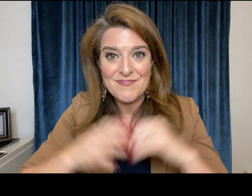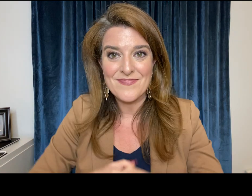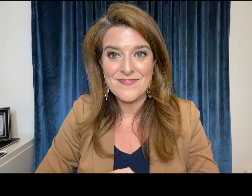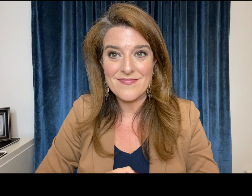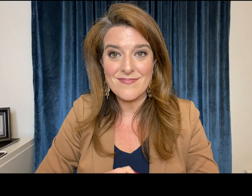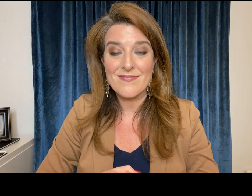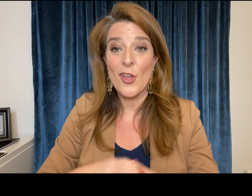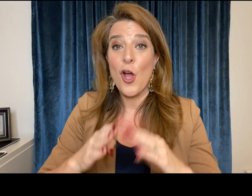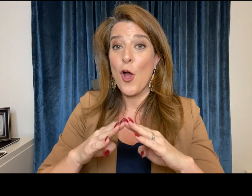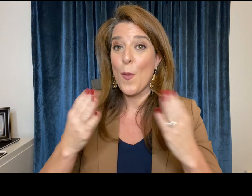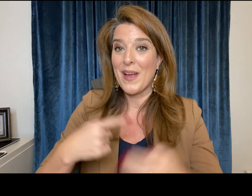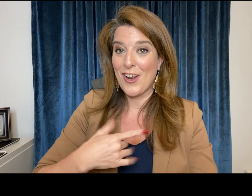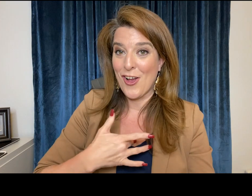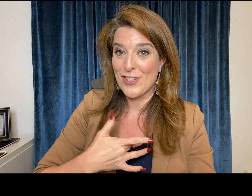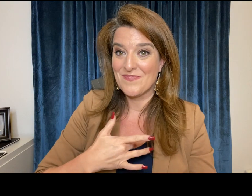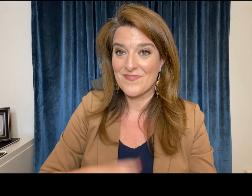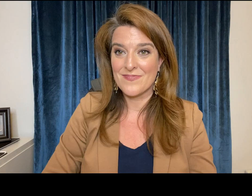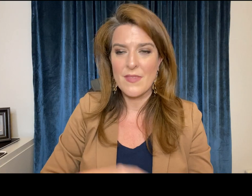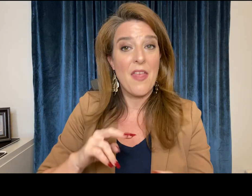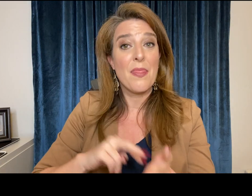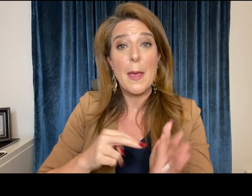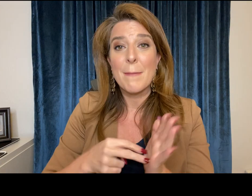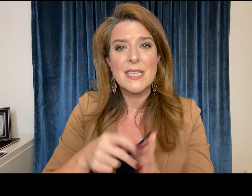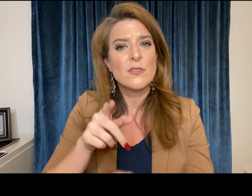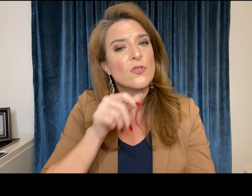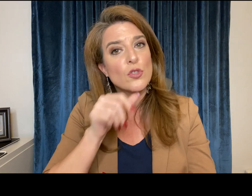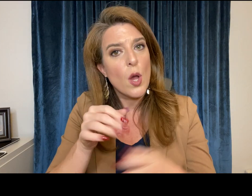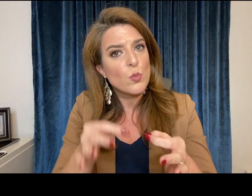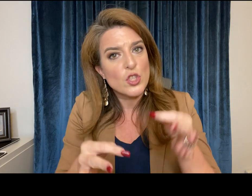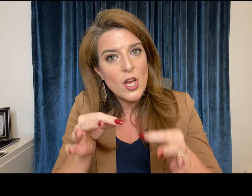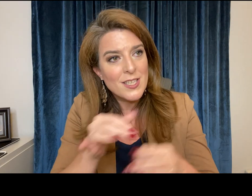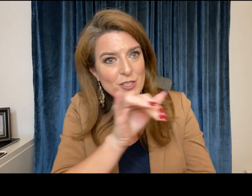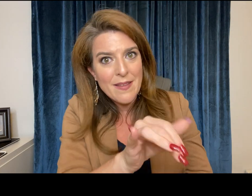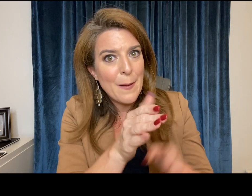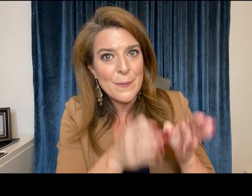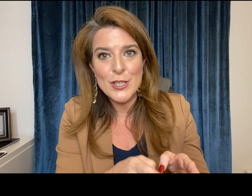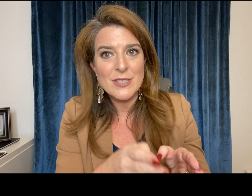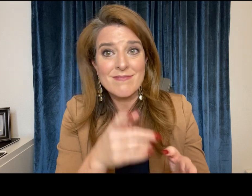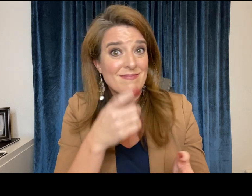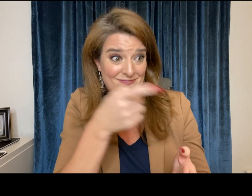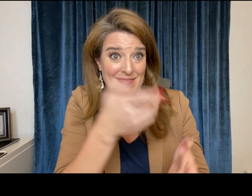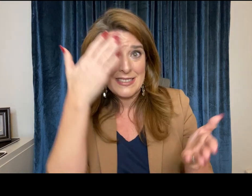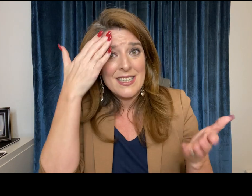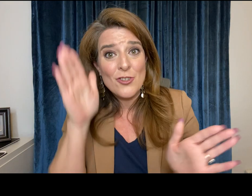second you have to have an open mind and an open heart so that means we don't judge a person